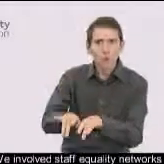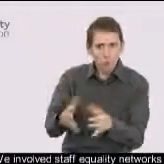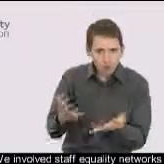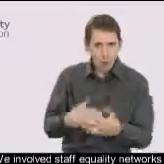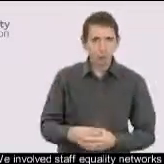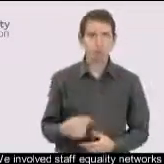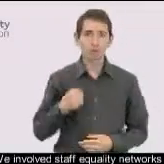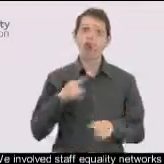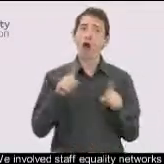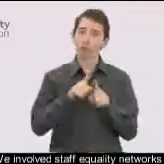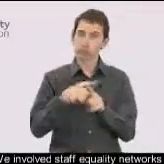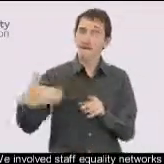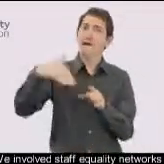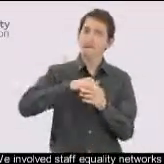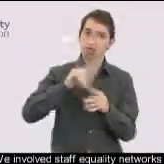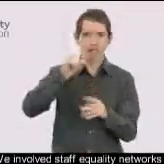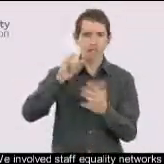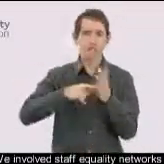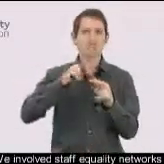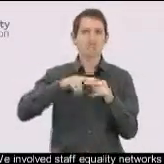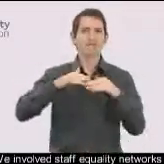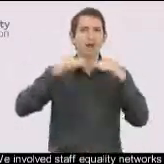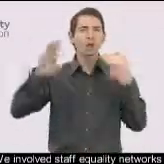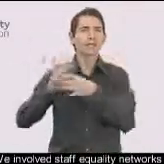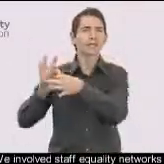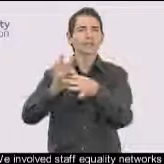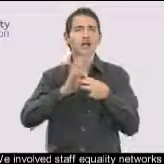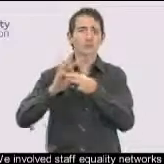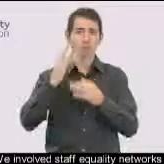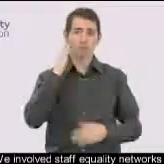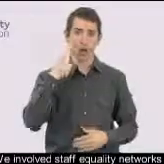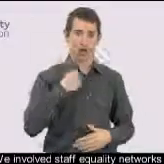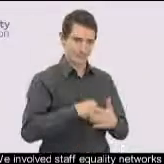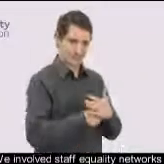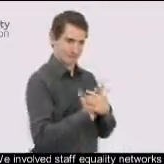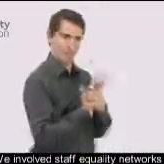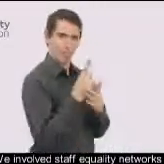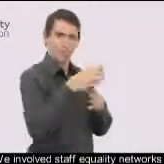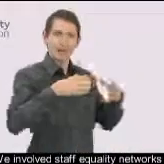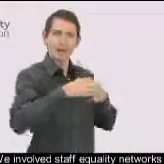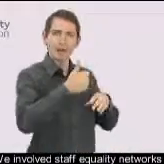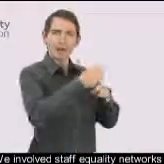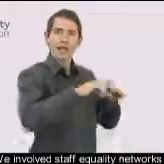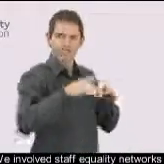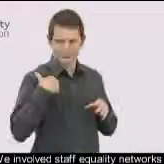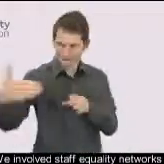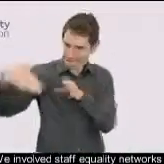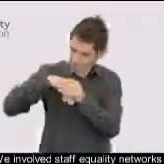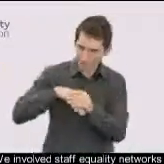We involved staff equality networks when we were developing team-based training about equality and human rights.